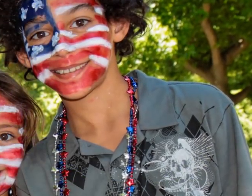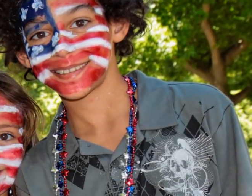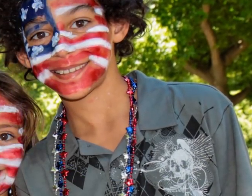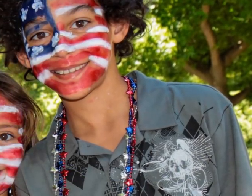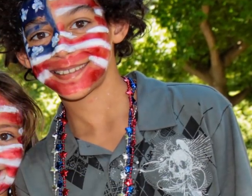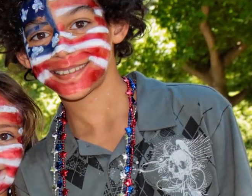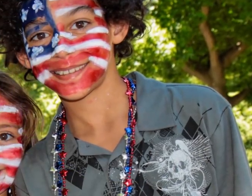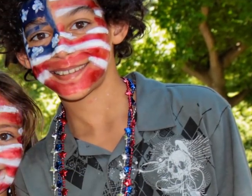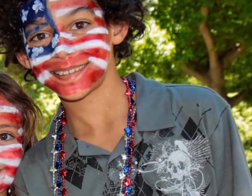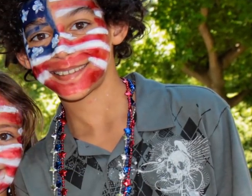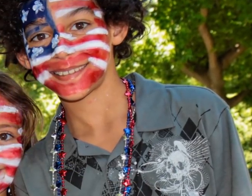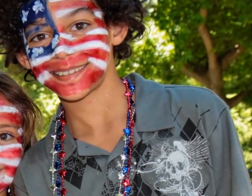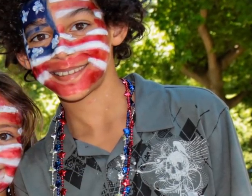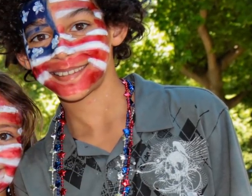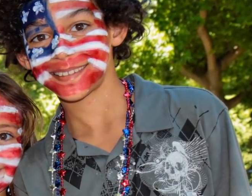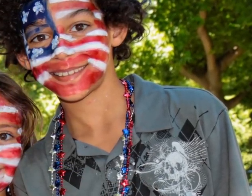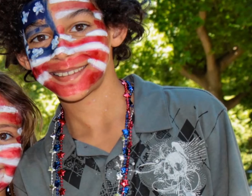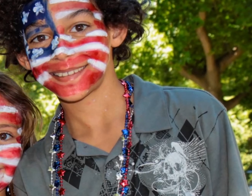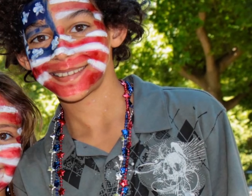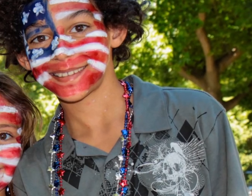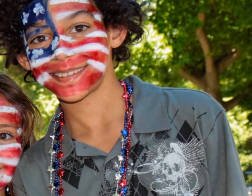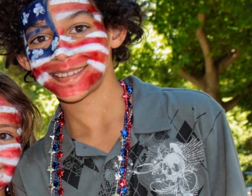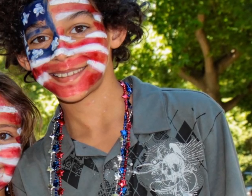shining as a model of hope.